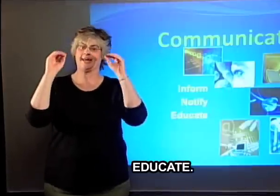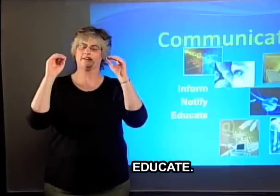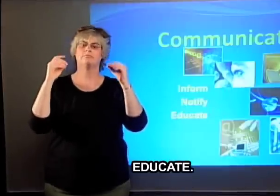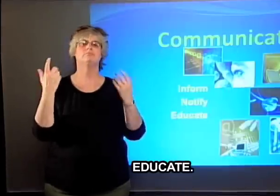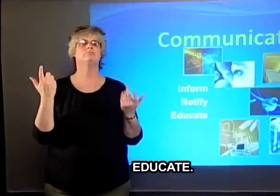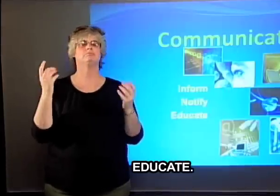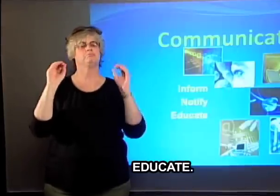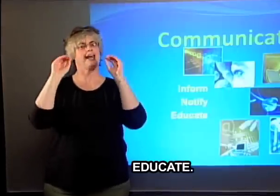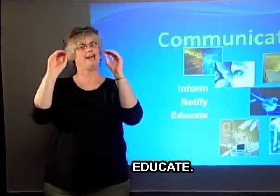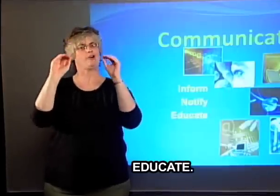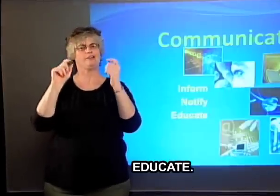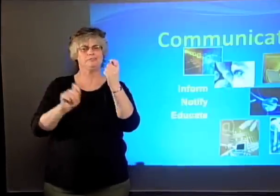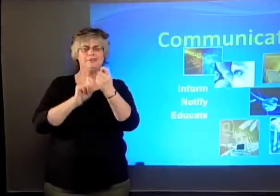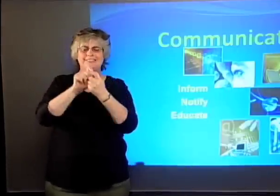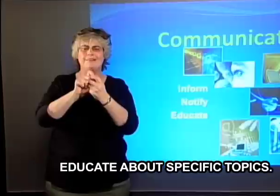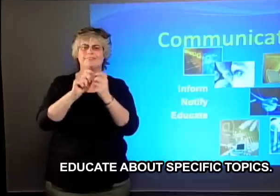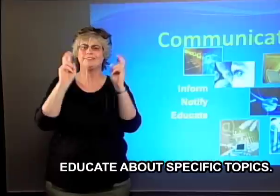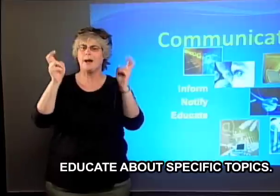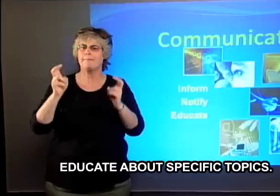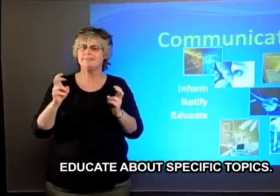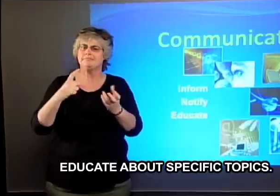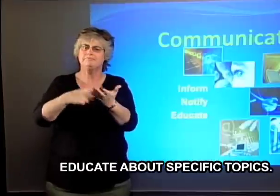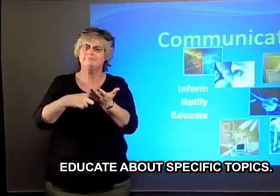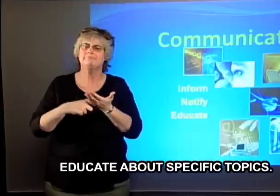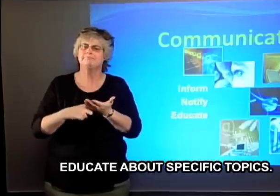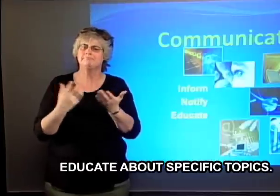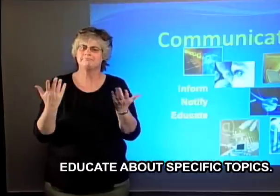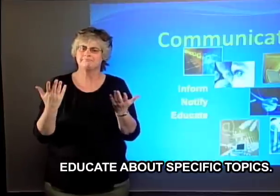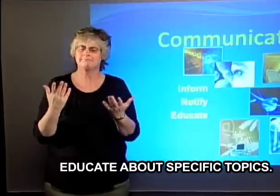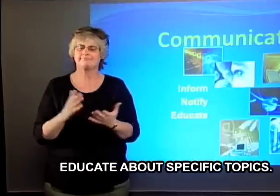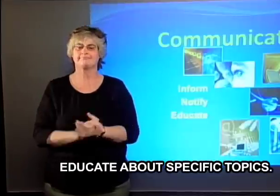Educate, educate about specific topics.